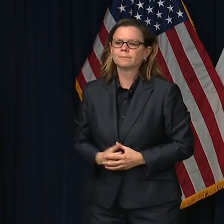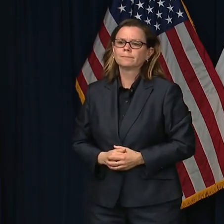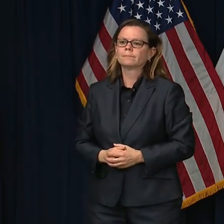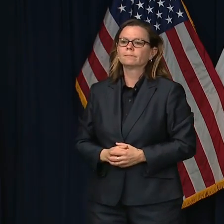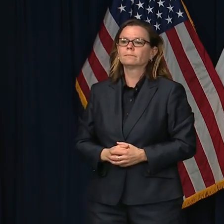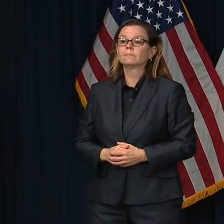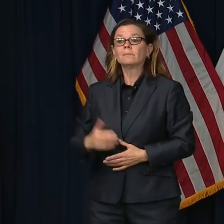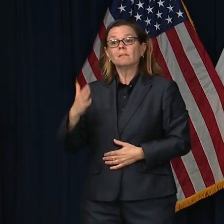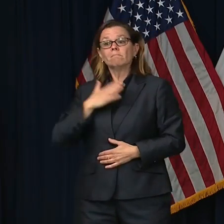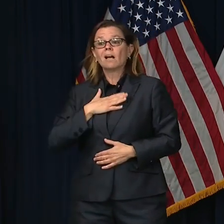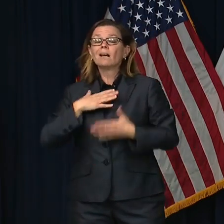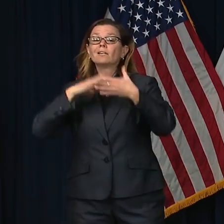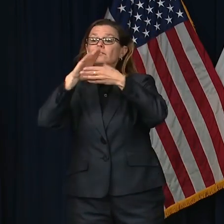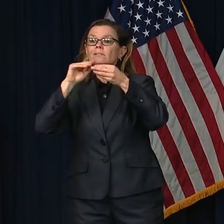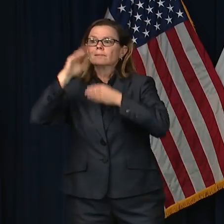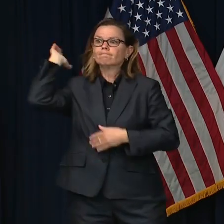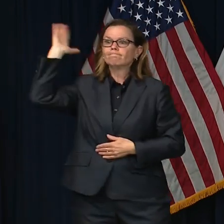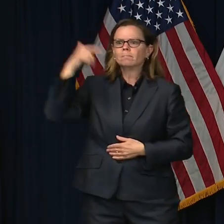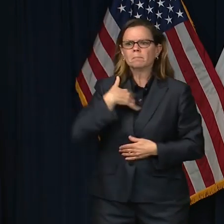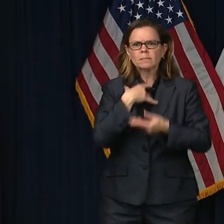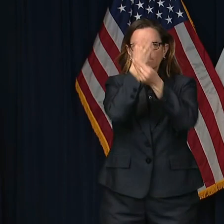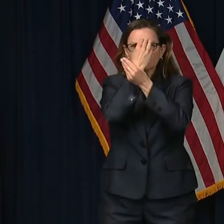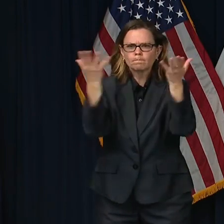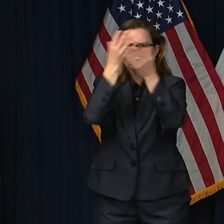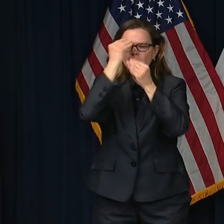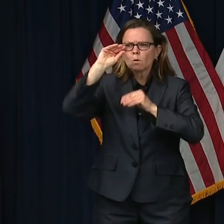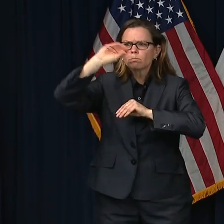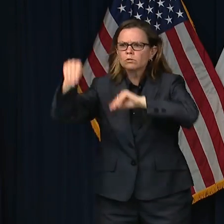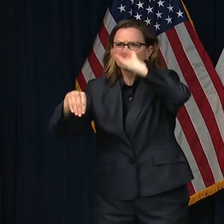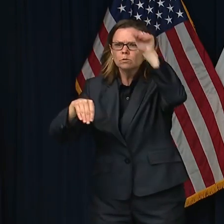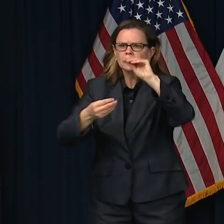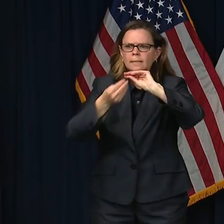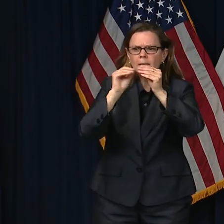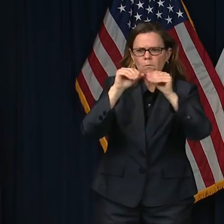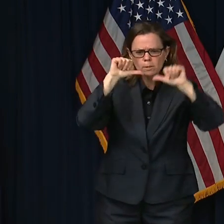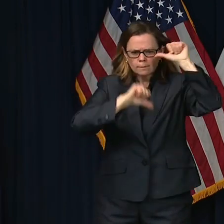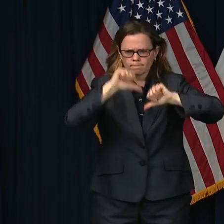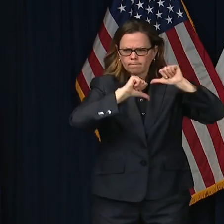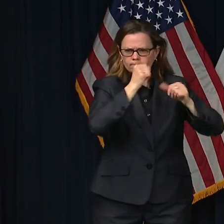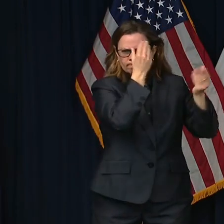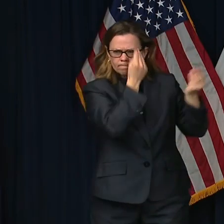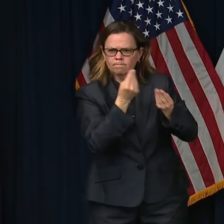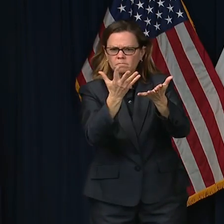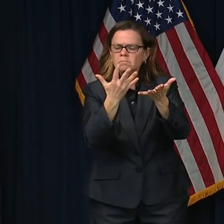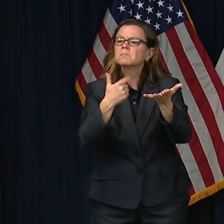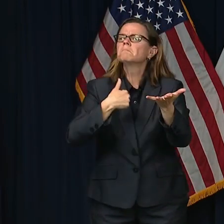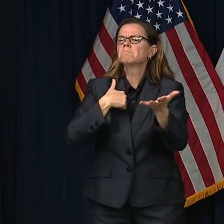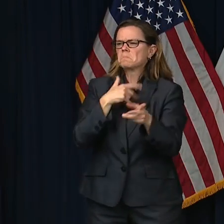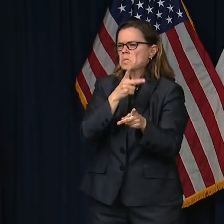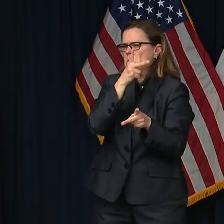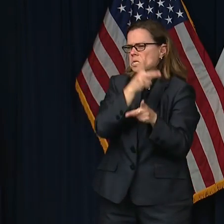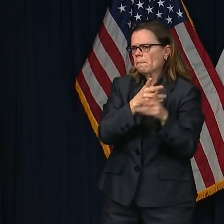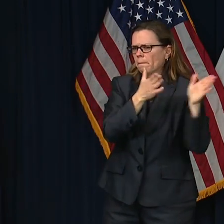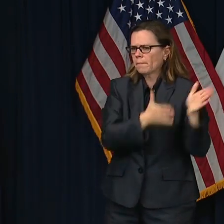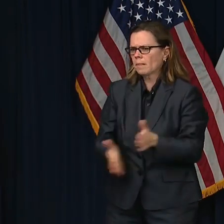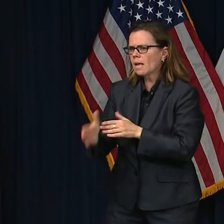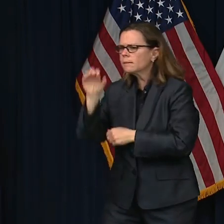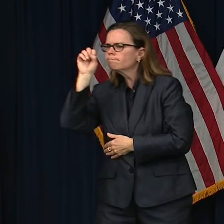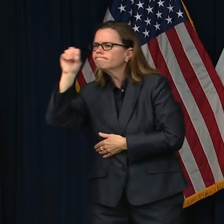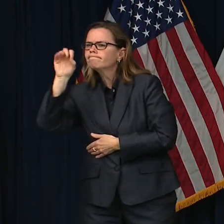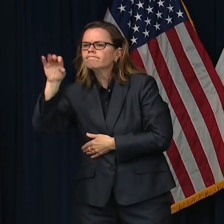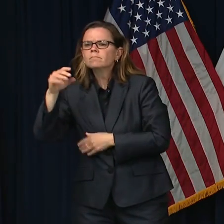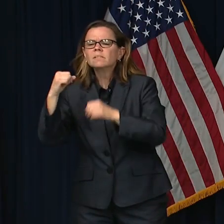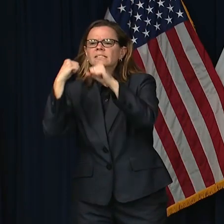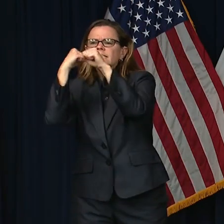will continue to provide data on a regular basis. And no doubt, we will answer questions about data today as we do